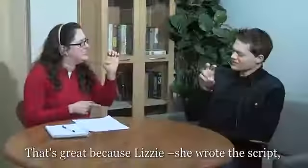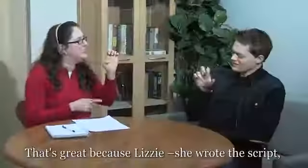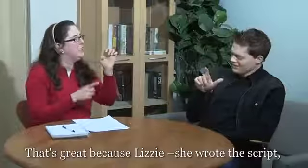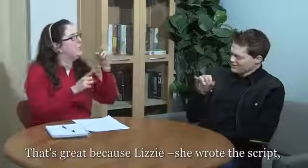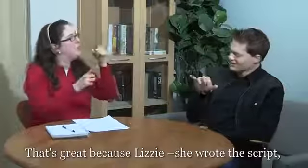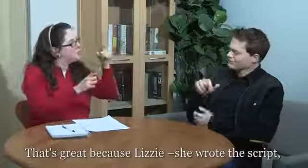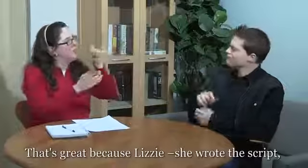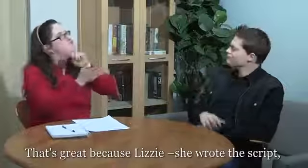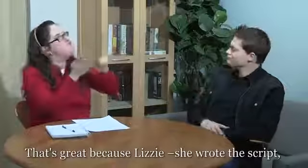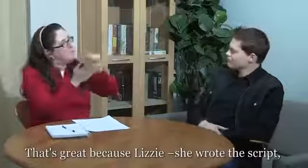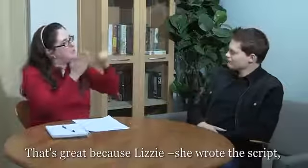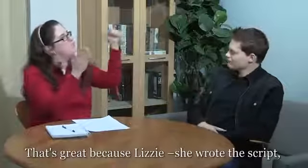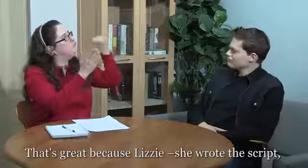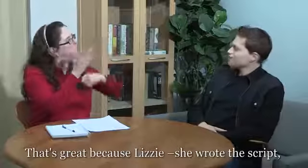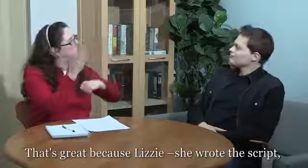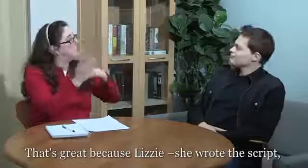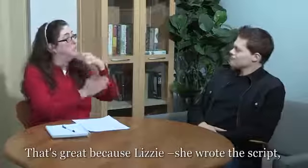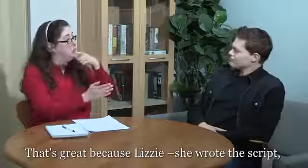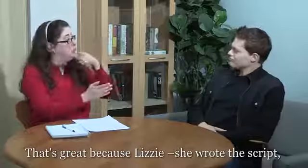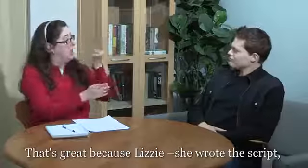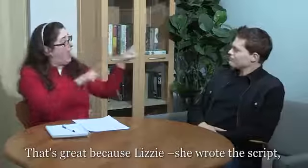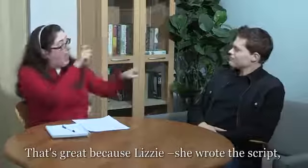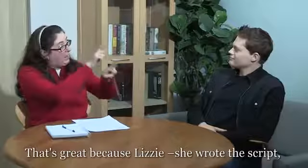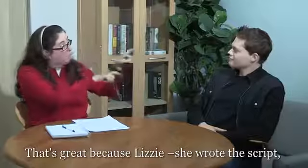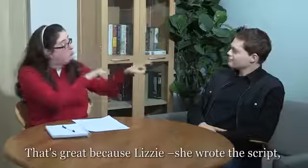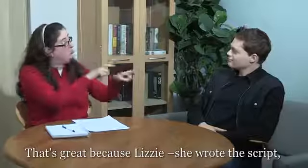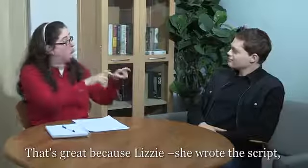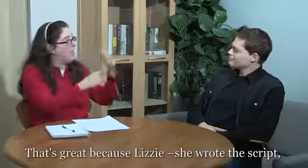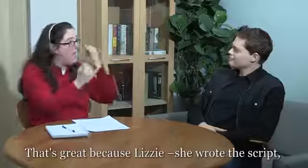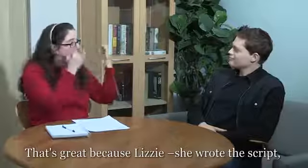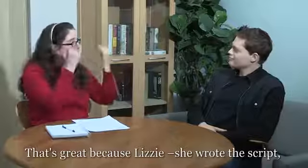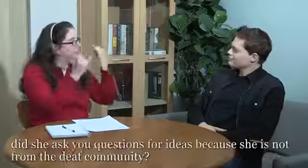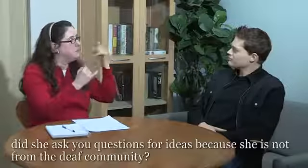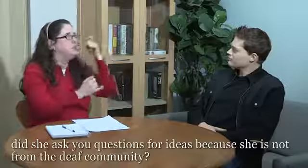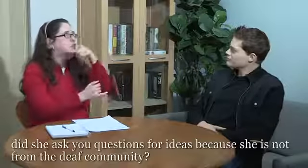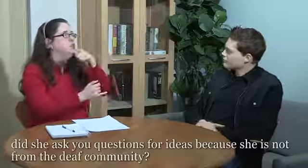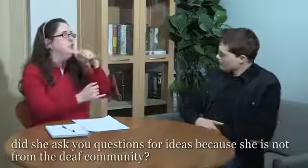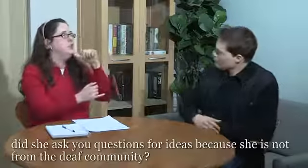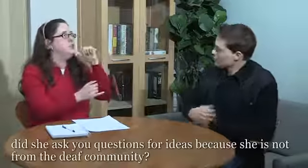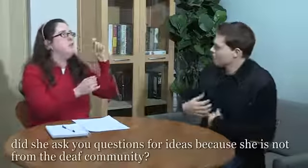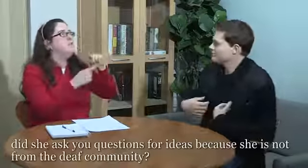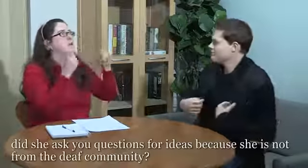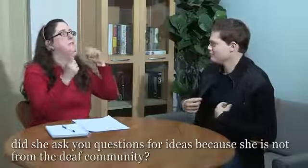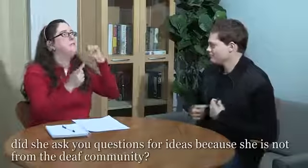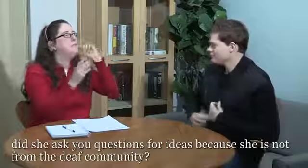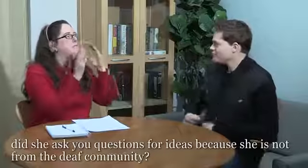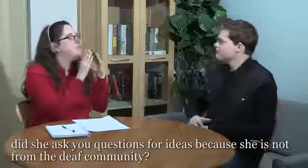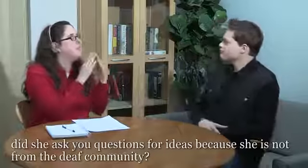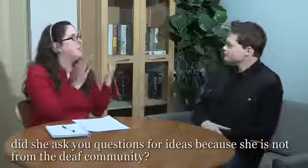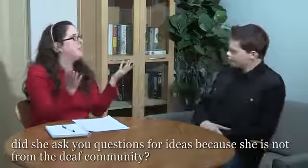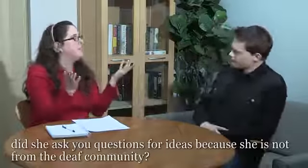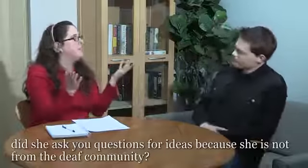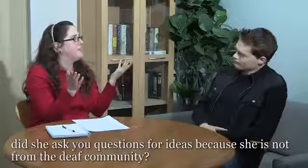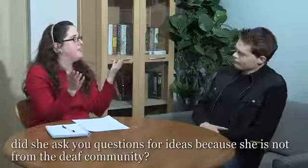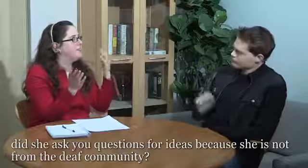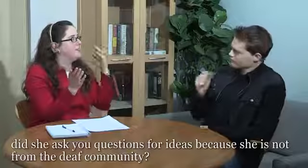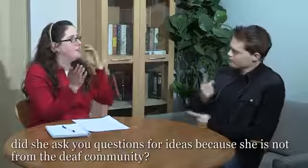Well, that's great because Liz, or Lizzie, she writes the scripts. Did she ever talk with you about ideas? I mean, she's not from the deaf community.